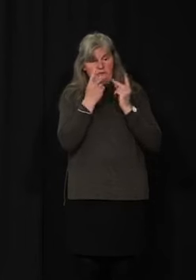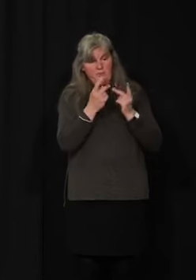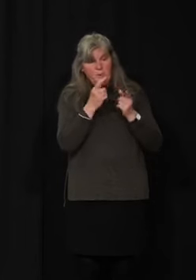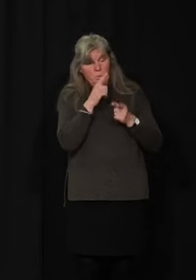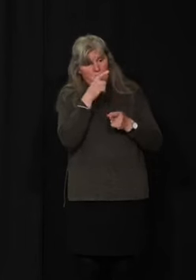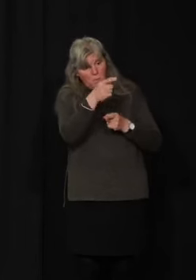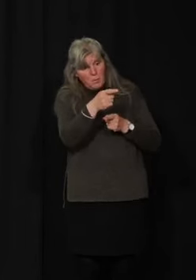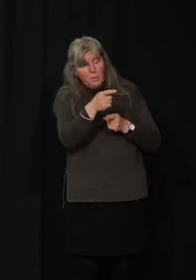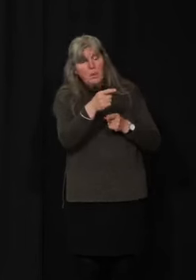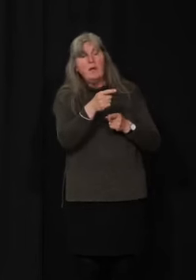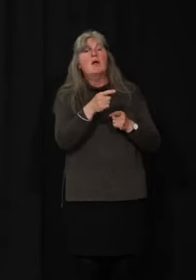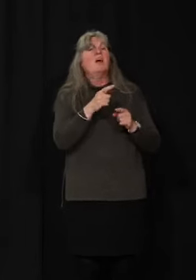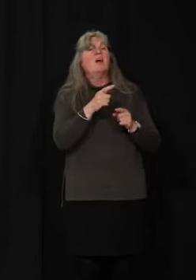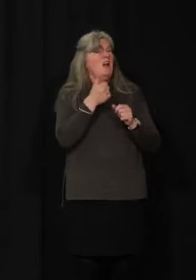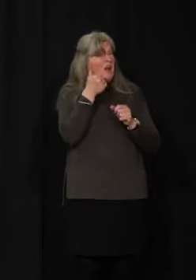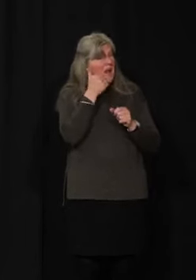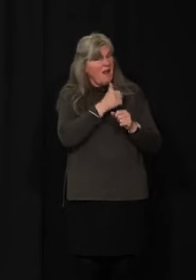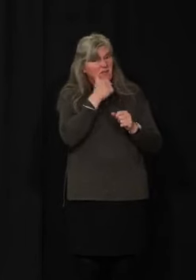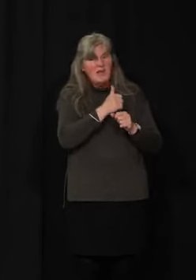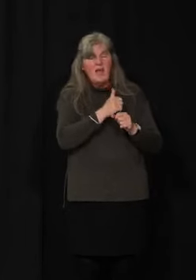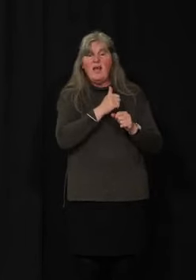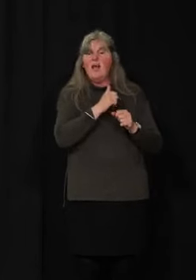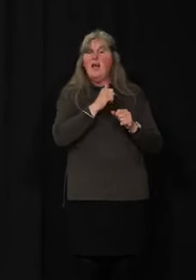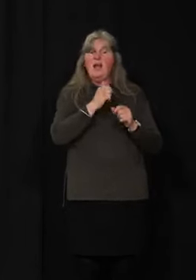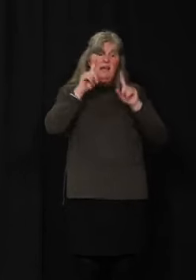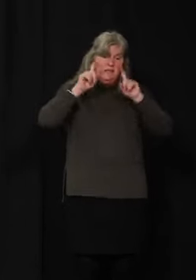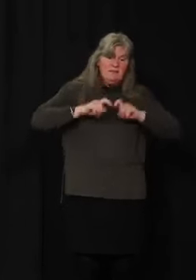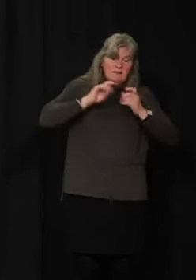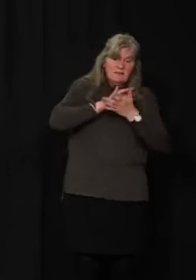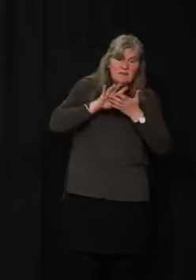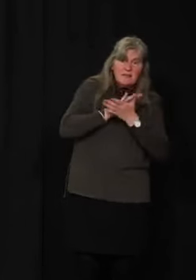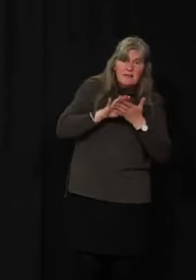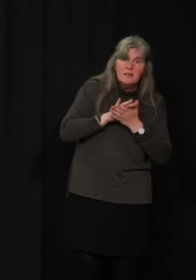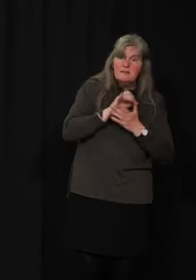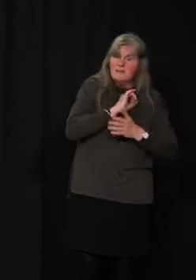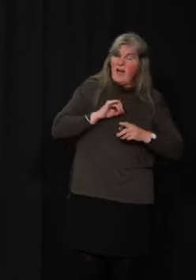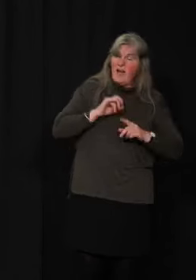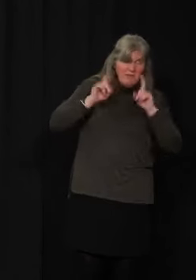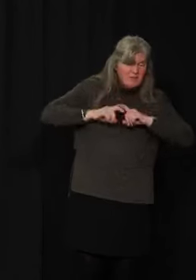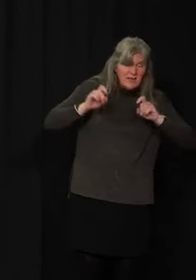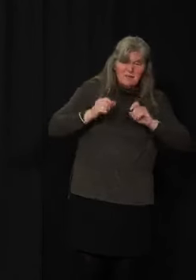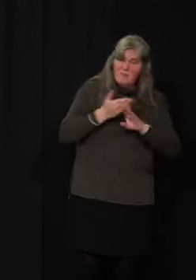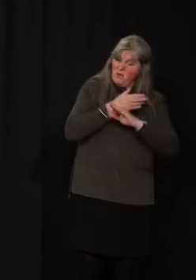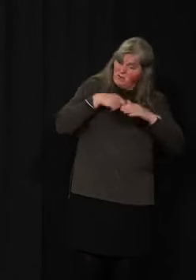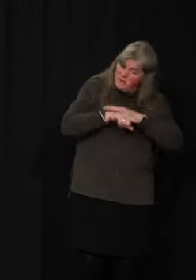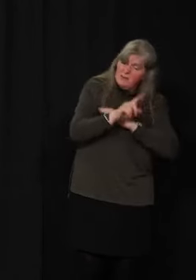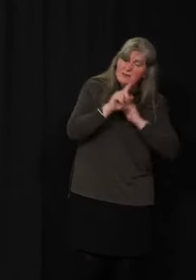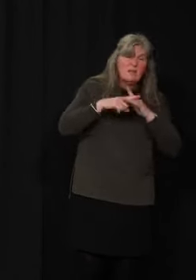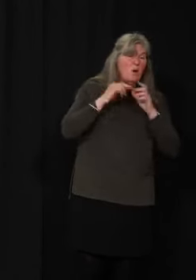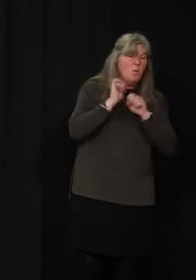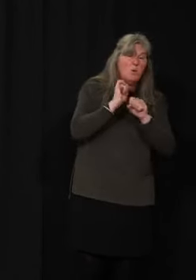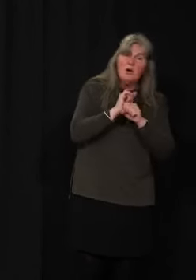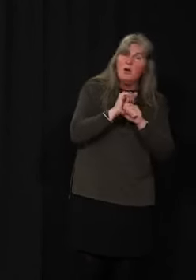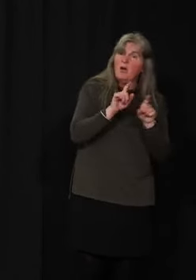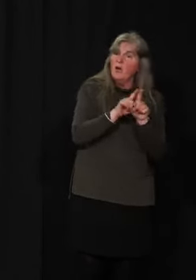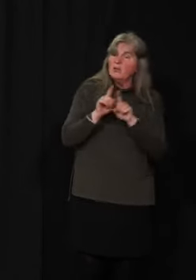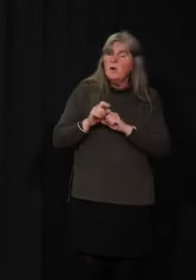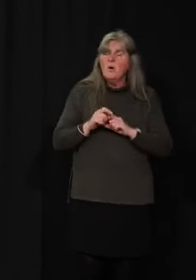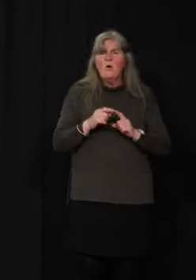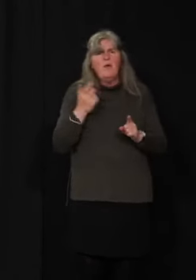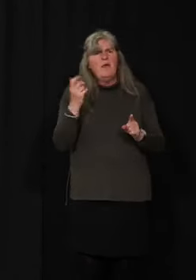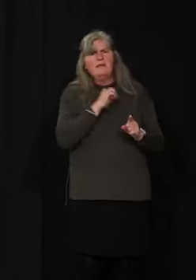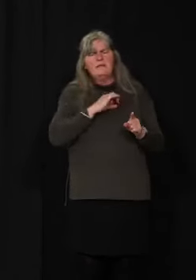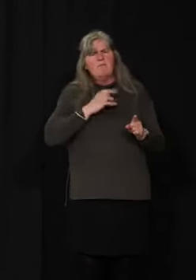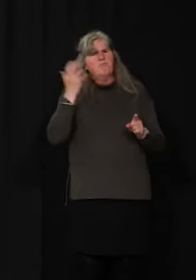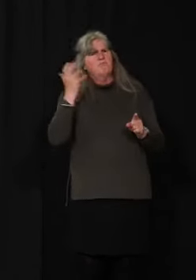before every visit. Staff are working to keep residents active and engaged. They are doing amazing